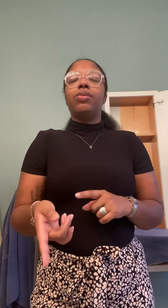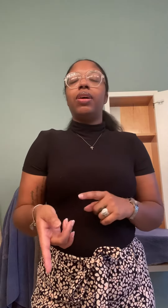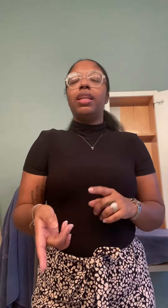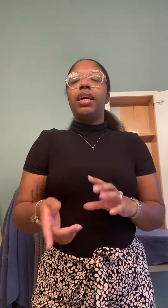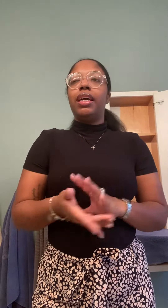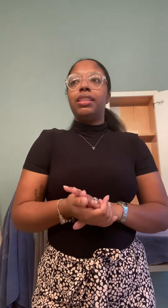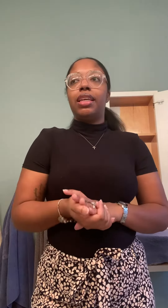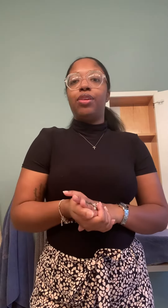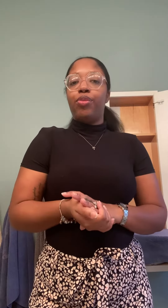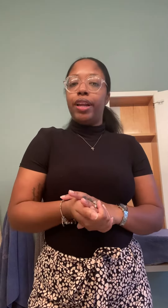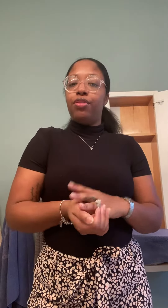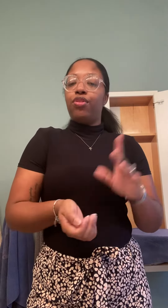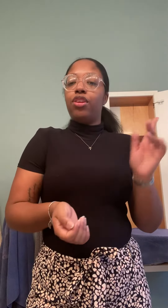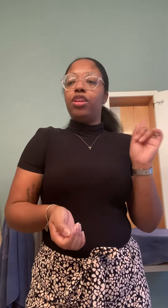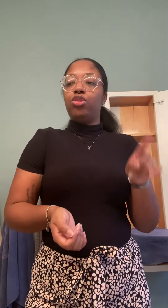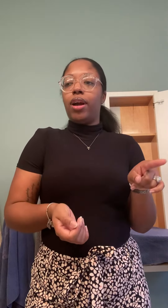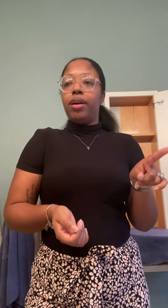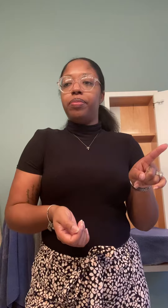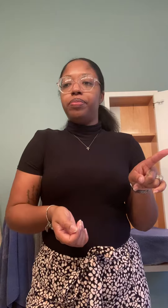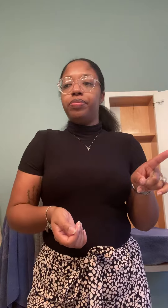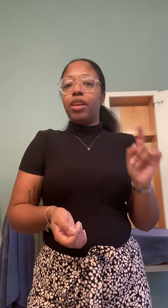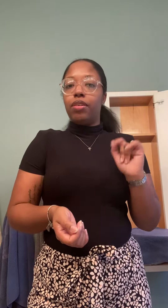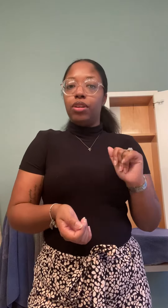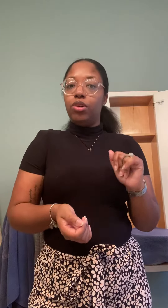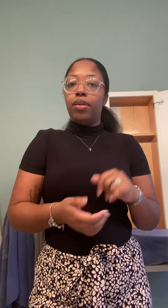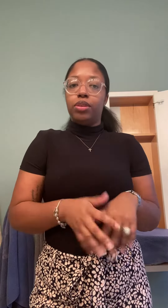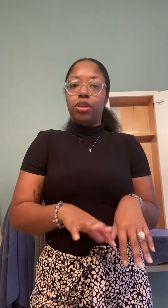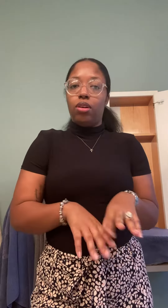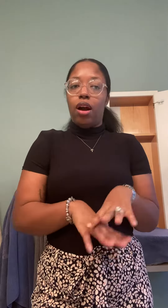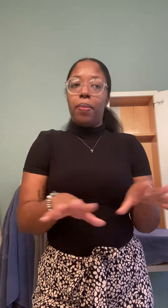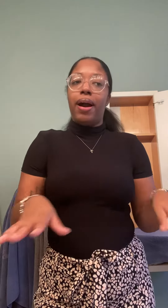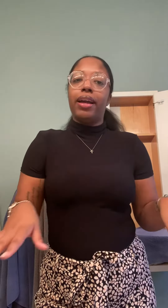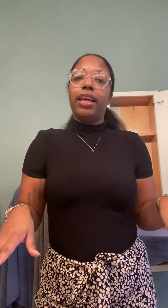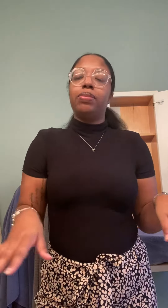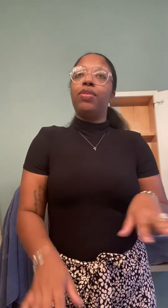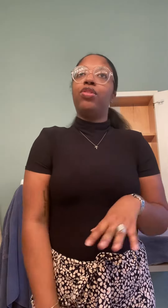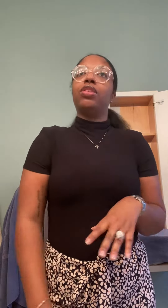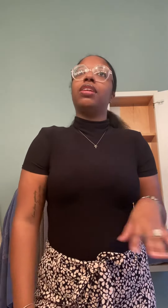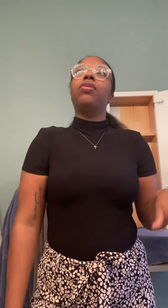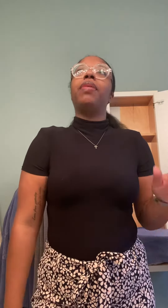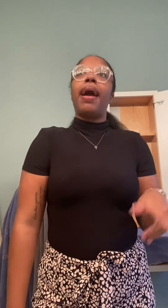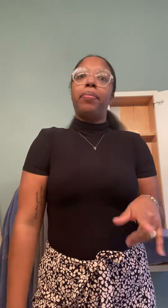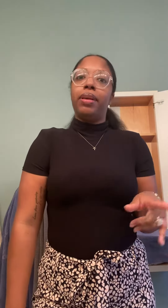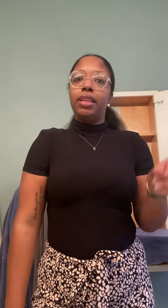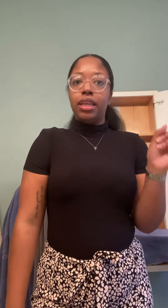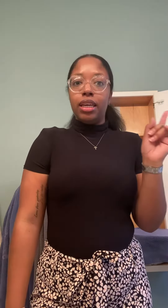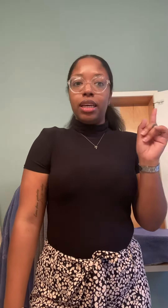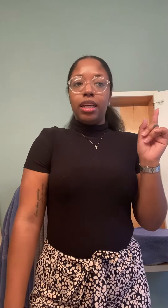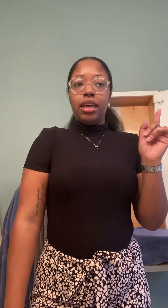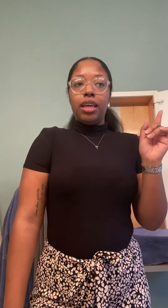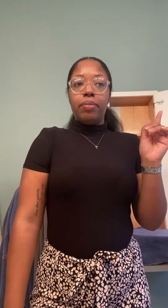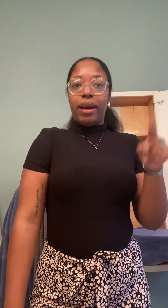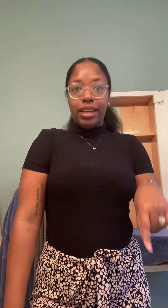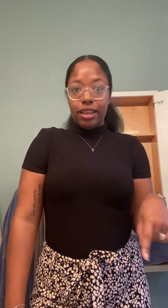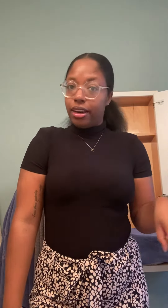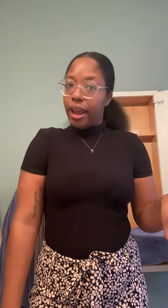well as get ready for the drop of the new episode on all podcast platforms that will happen by the end of the day.